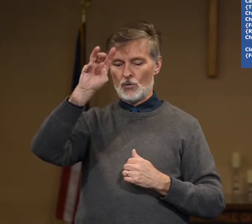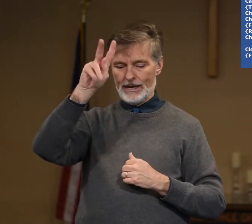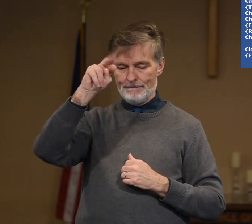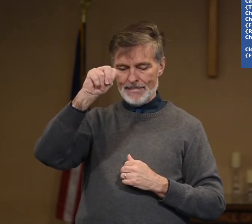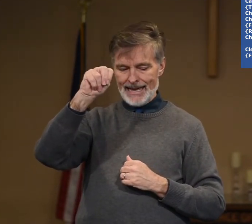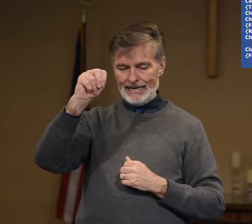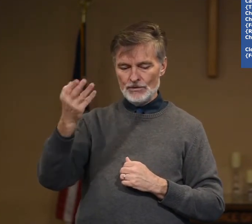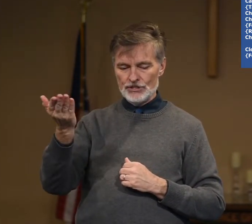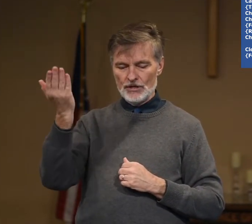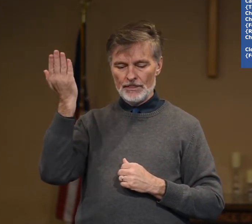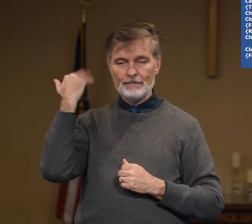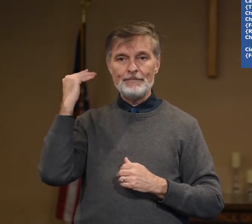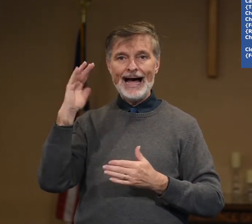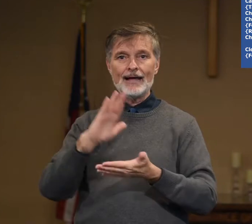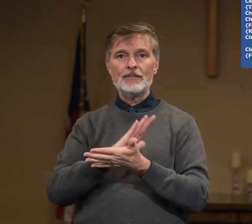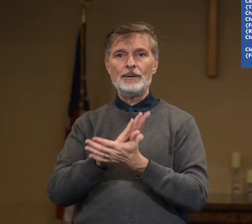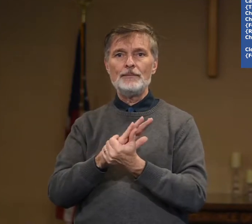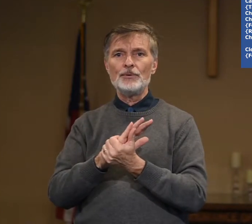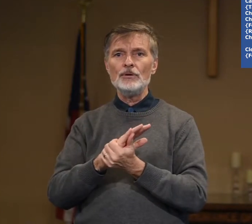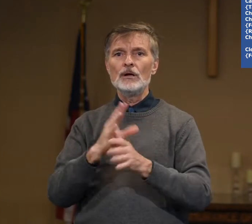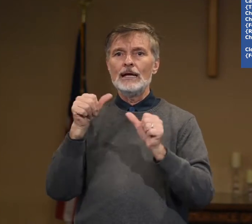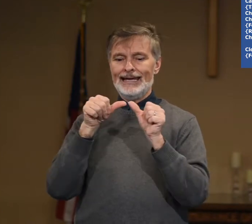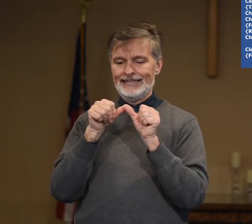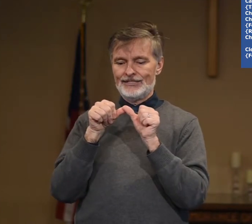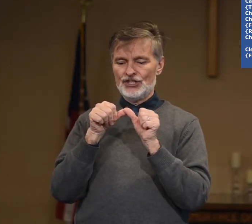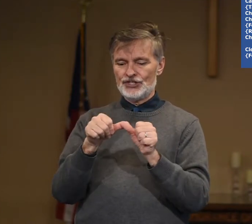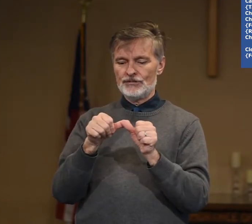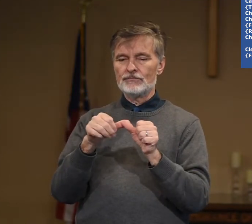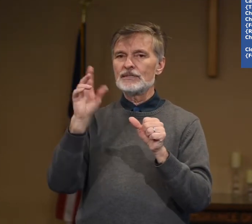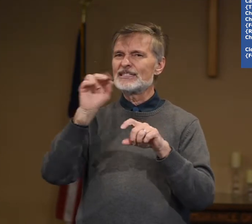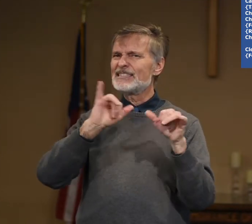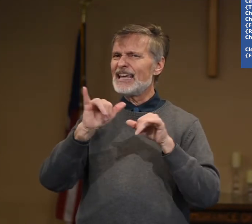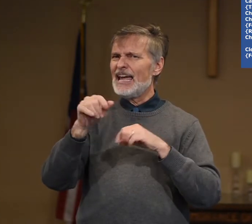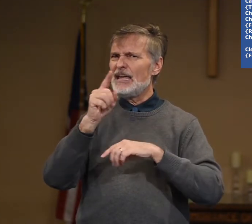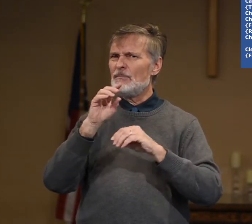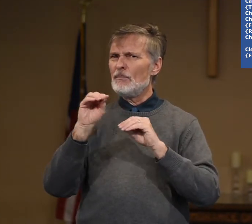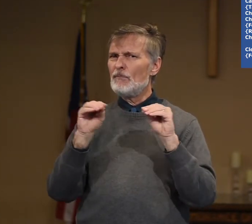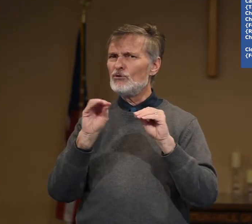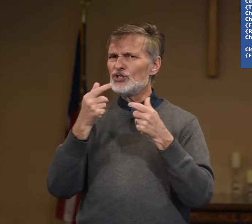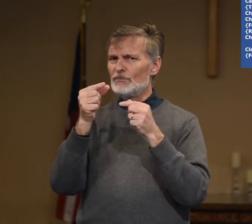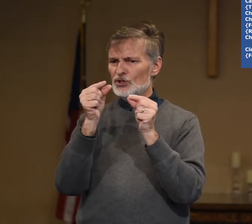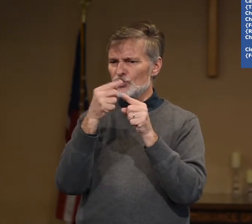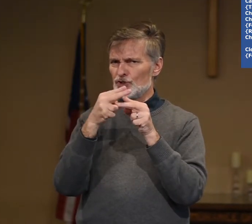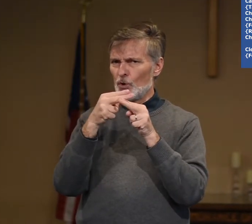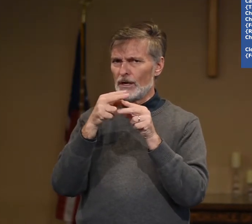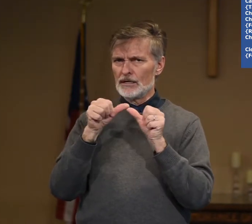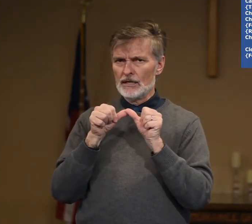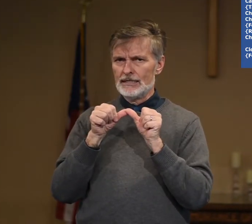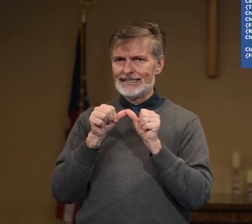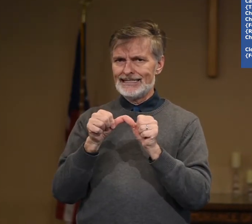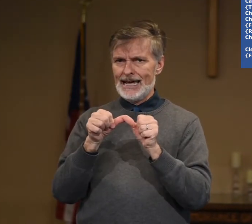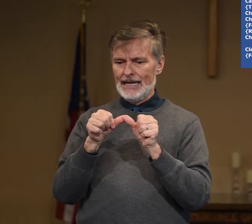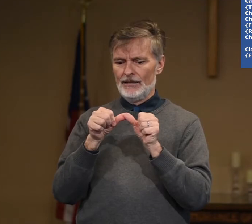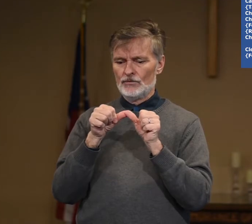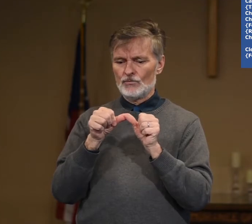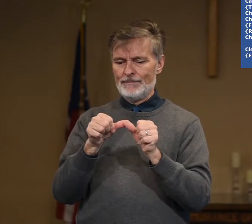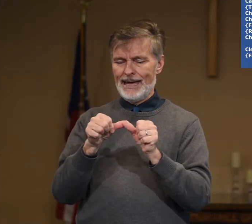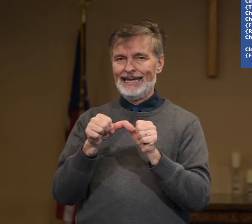remain, which is on the back of the paper, it's just the same motion but short. Stay, remain,